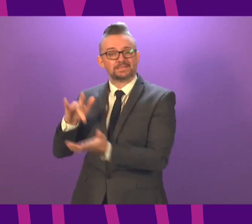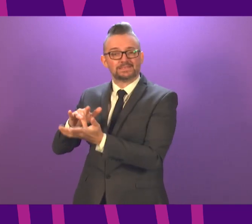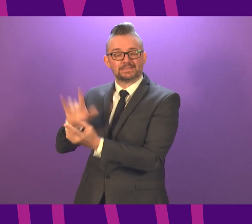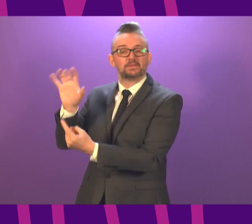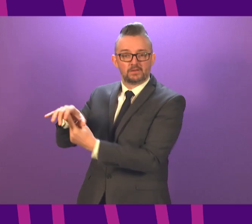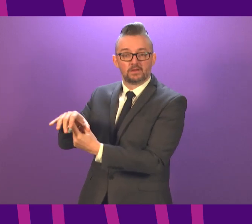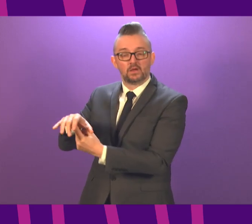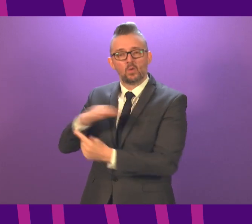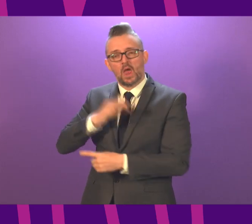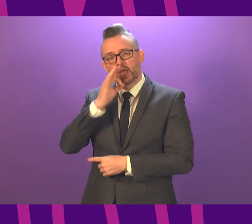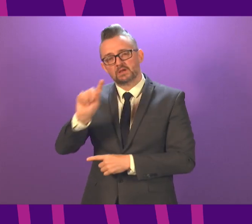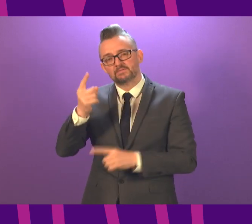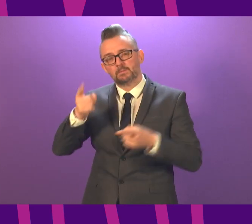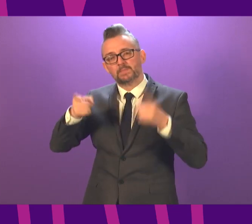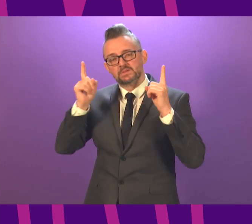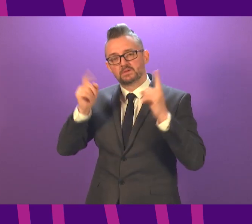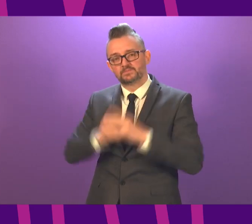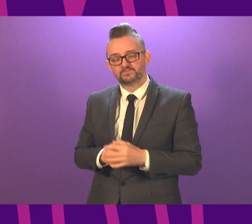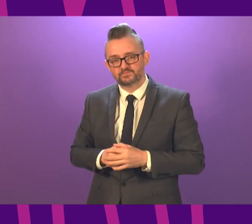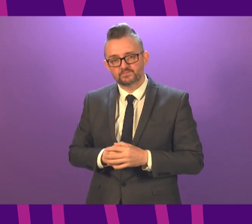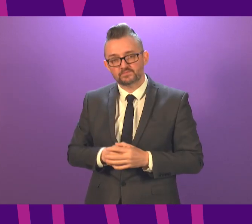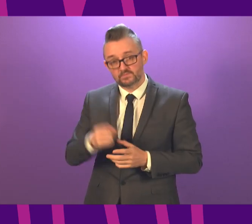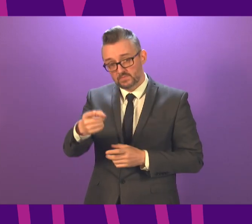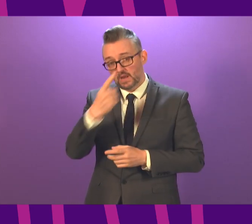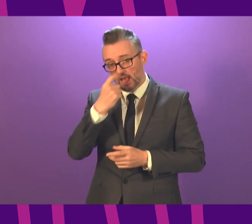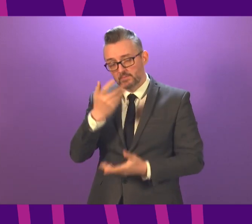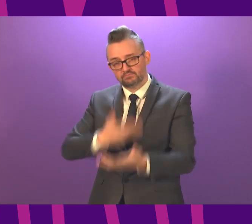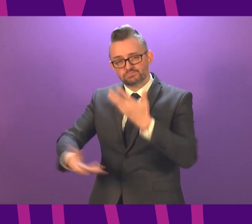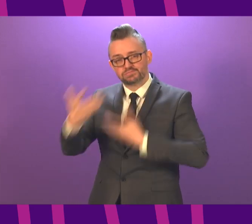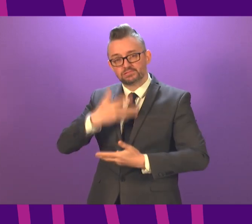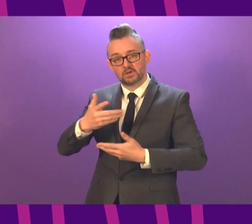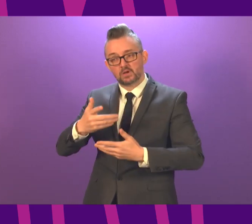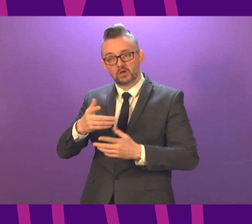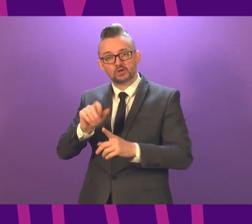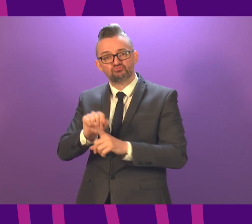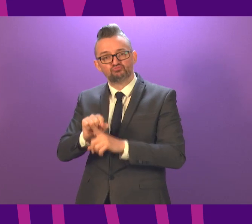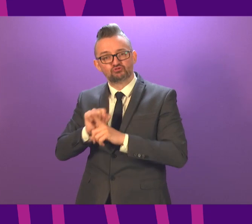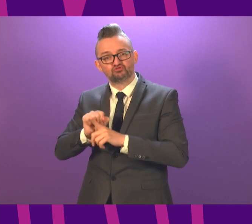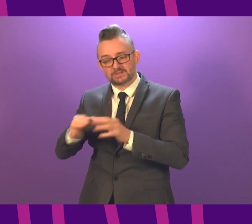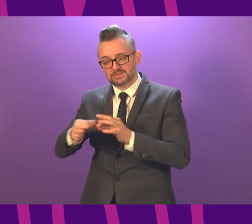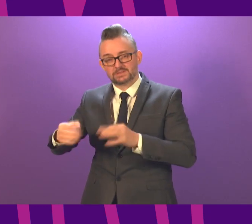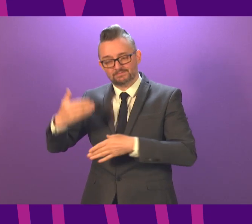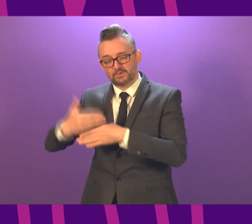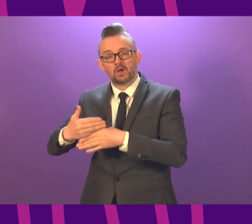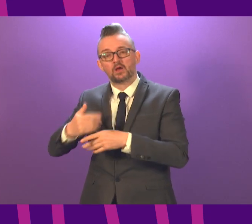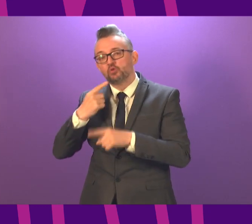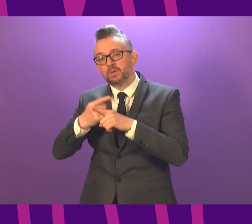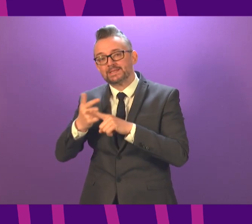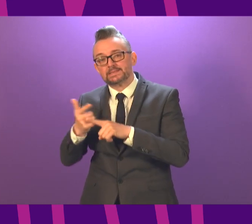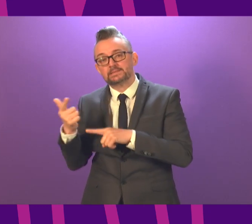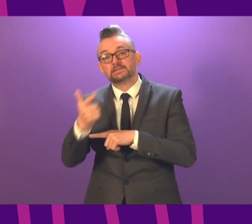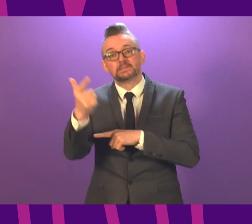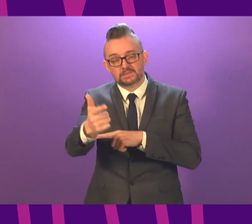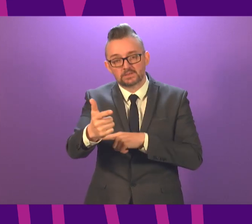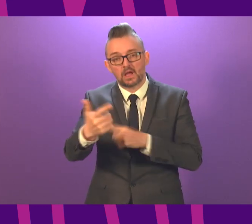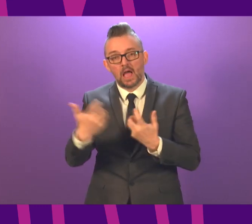Can the First Minister explain whether there are restrictions on the distance that people can travel and how do we encourage